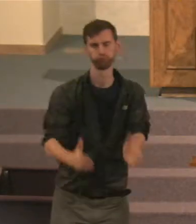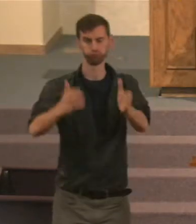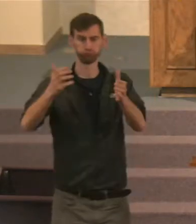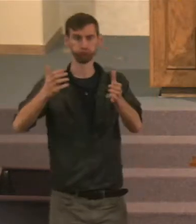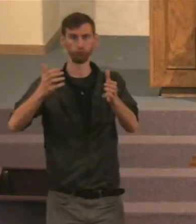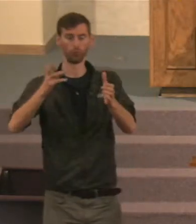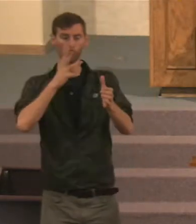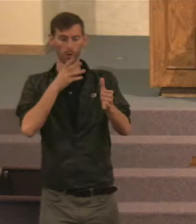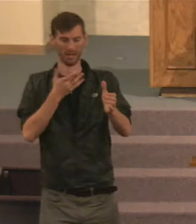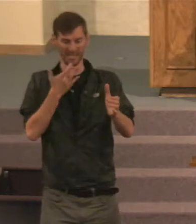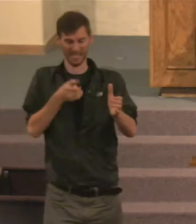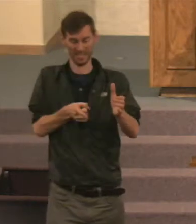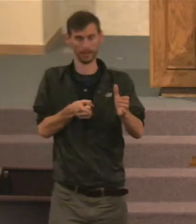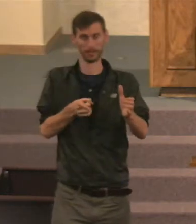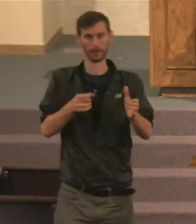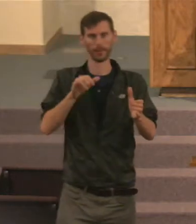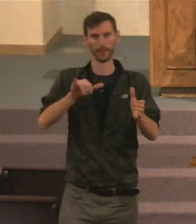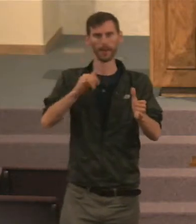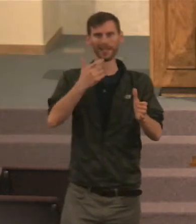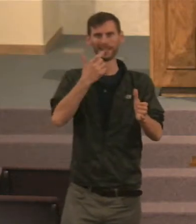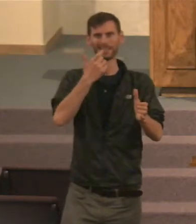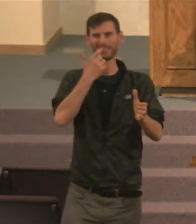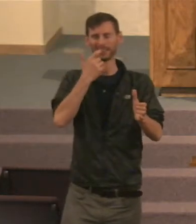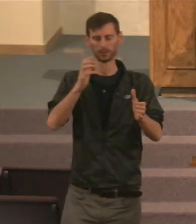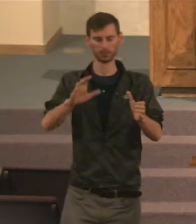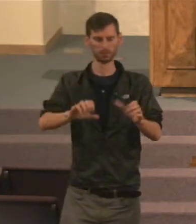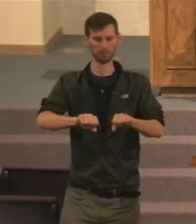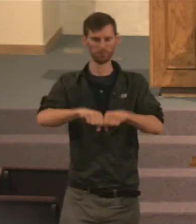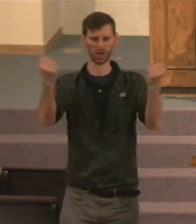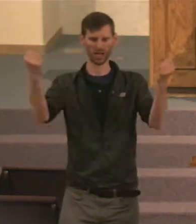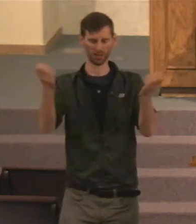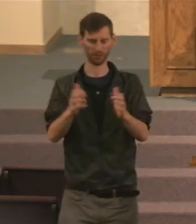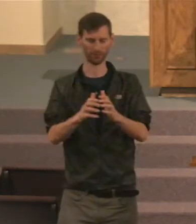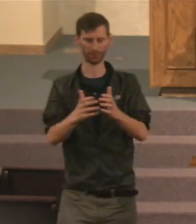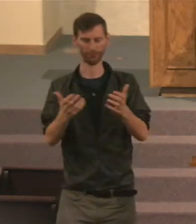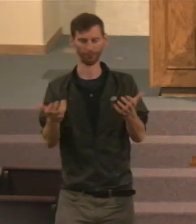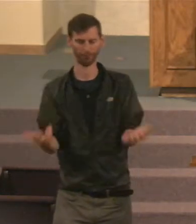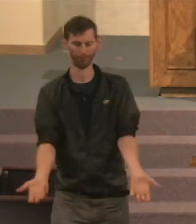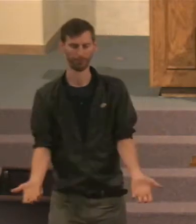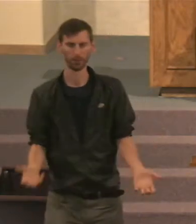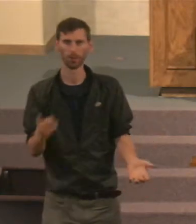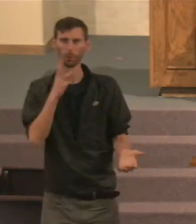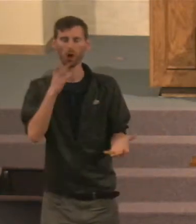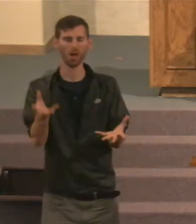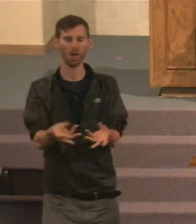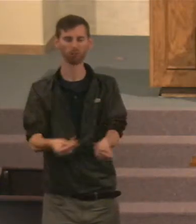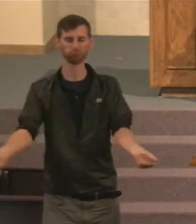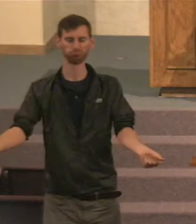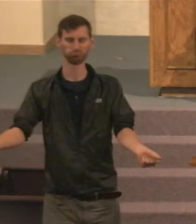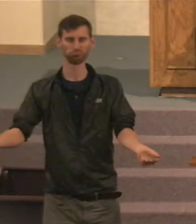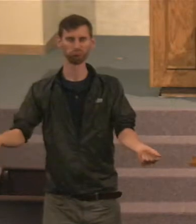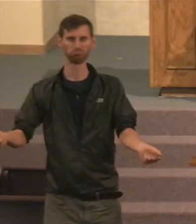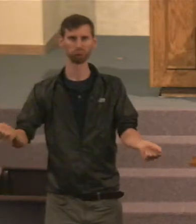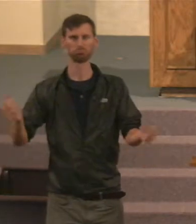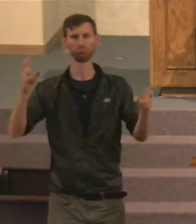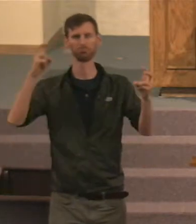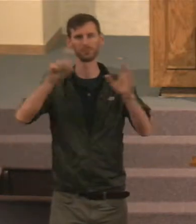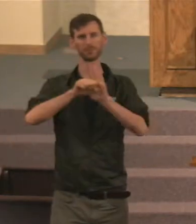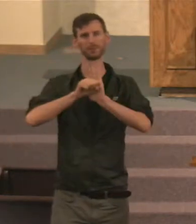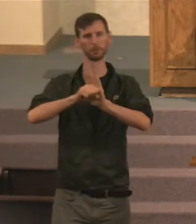breaks, The water is lost. And so, that would symbolize life is gone.